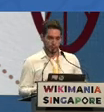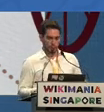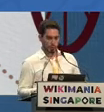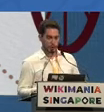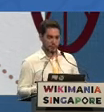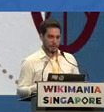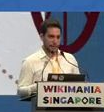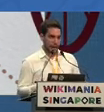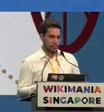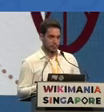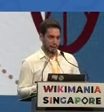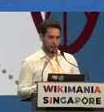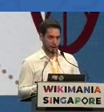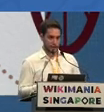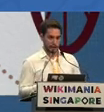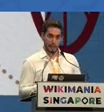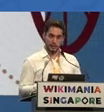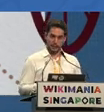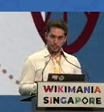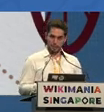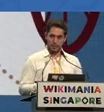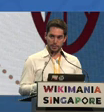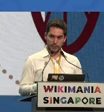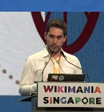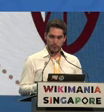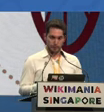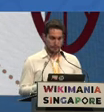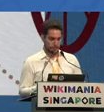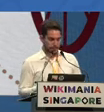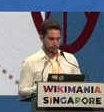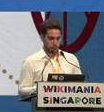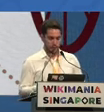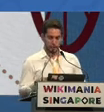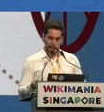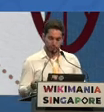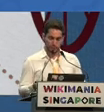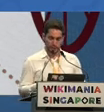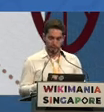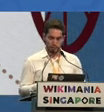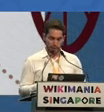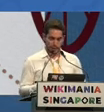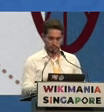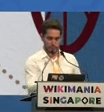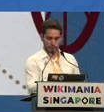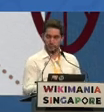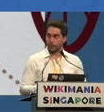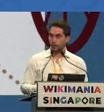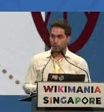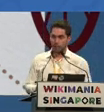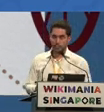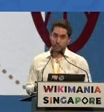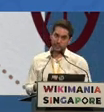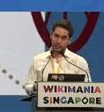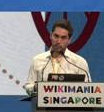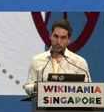curious and enthusiast about sign language. That's easier than it looks. You can search for sign online. There is a very